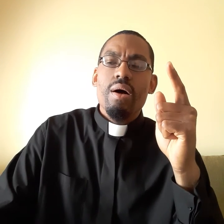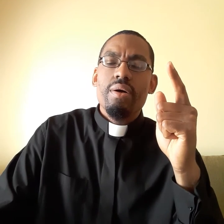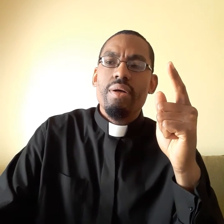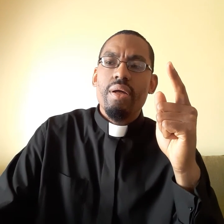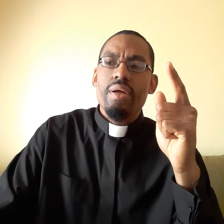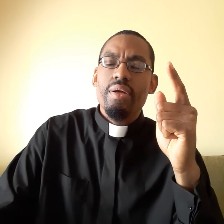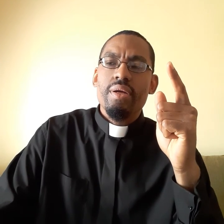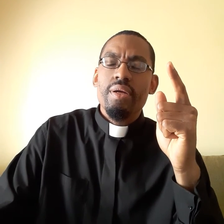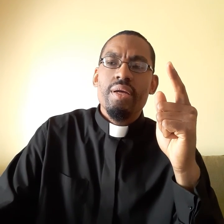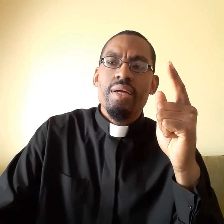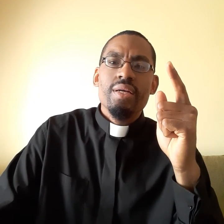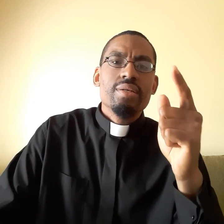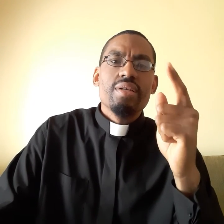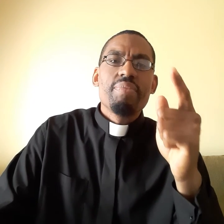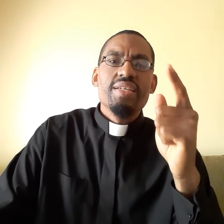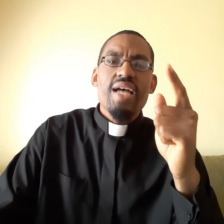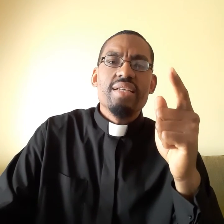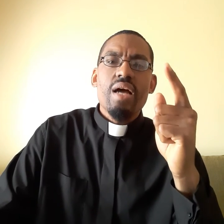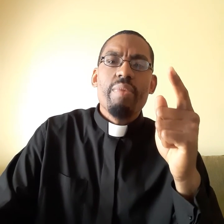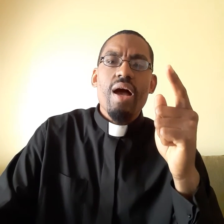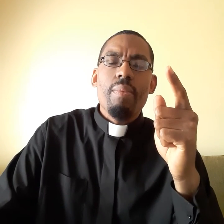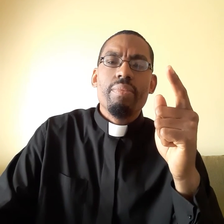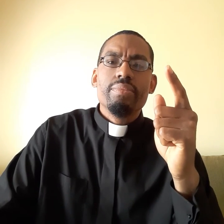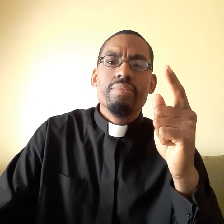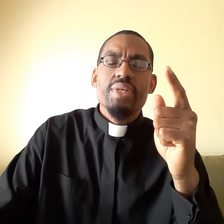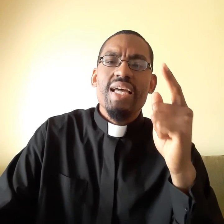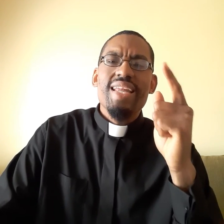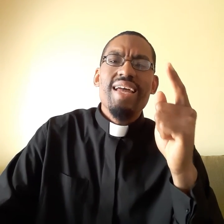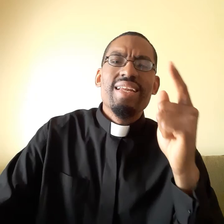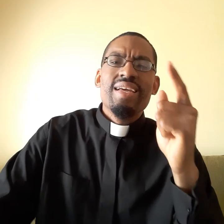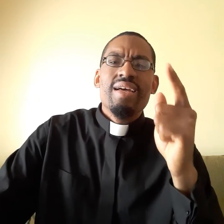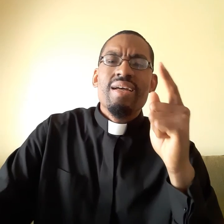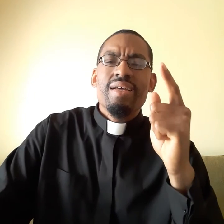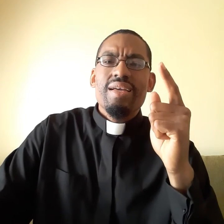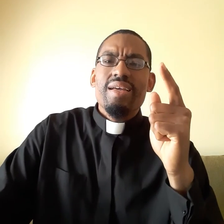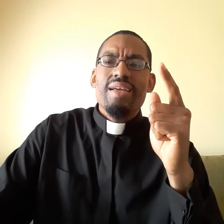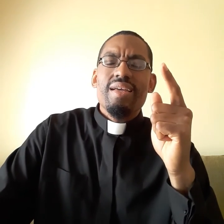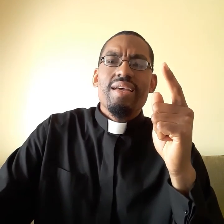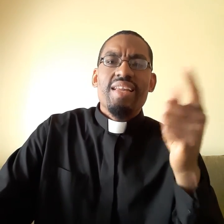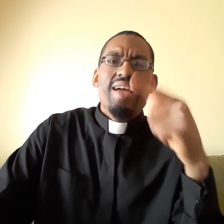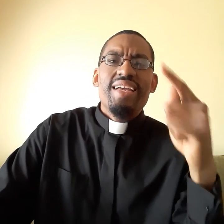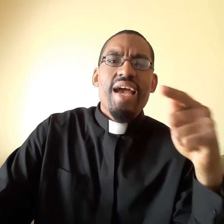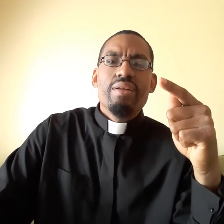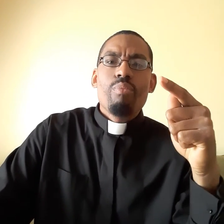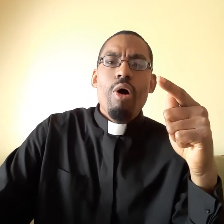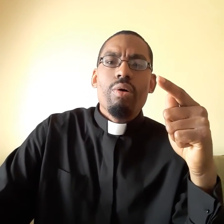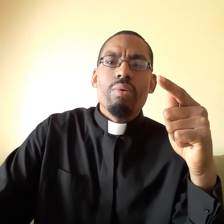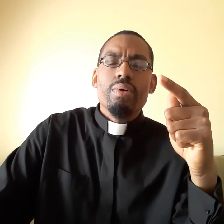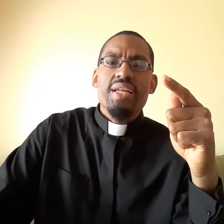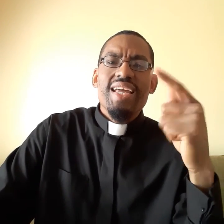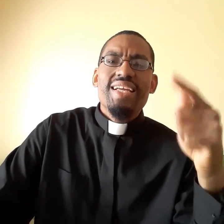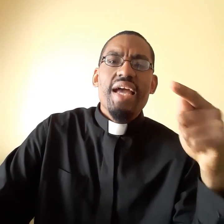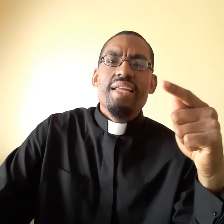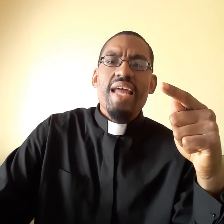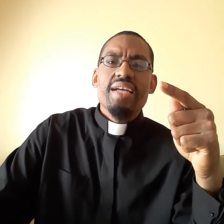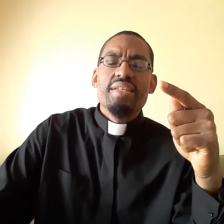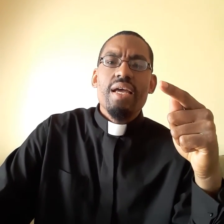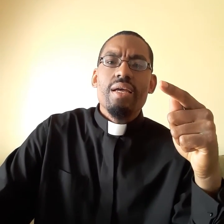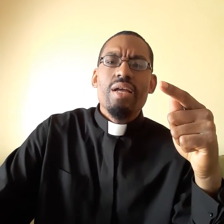something starts coming up. And then, again tomorrow, and then again the next day. And